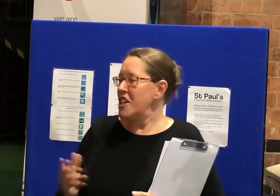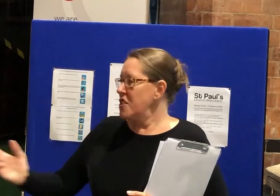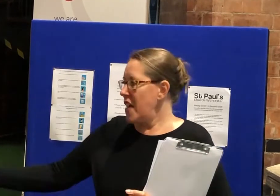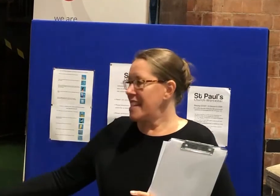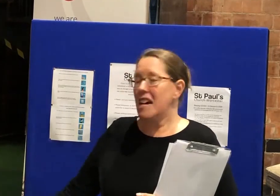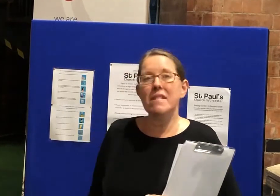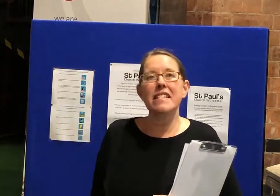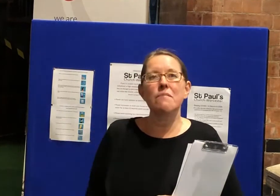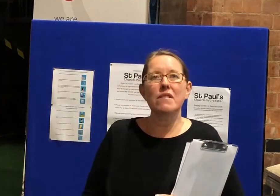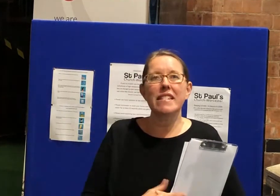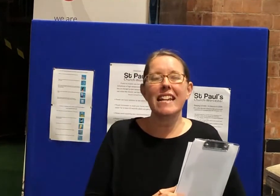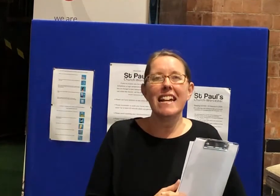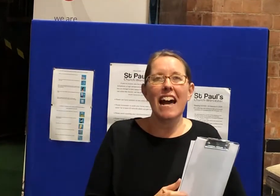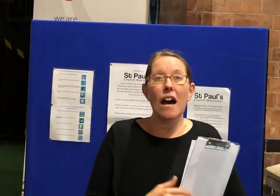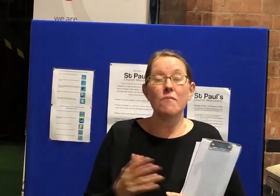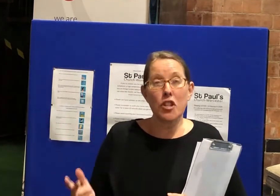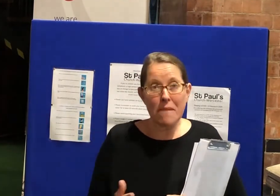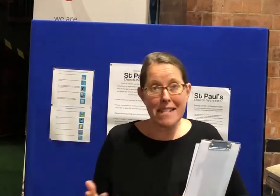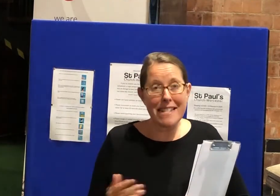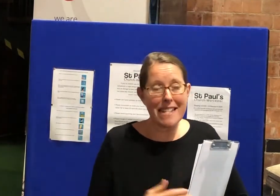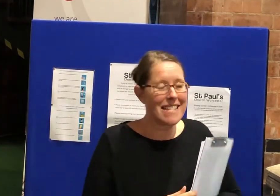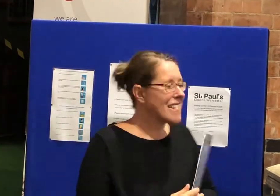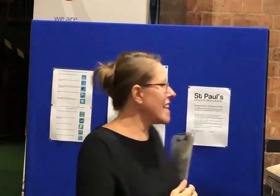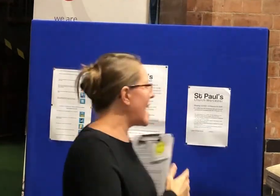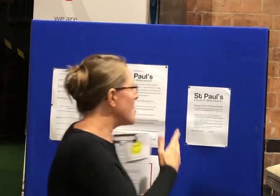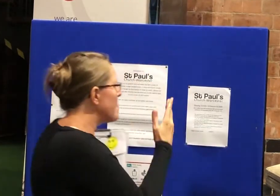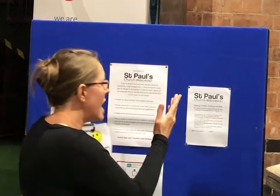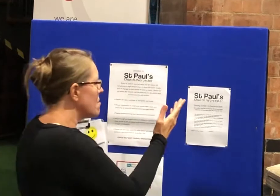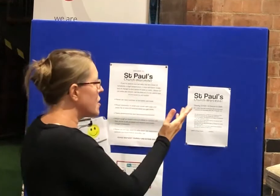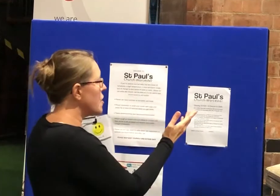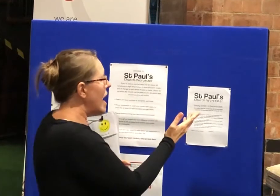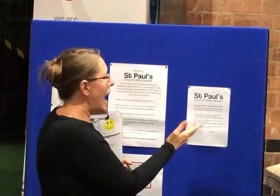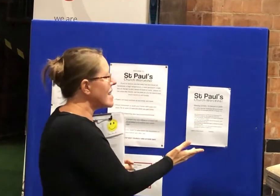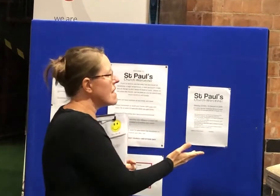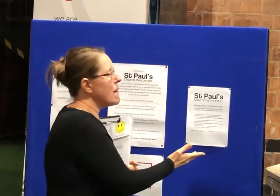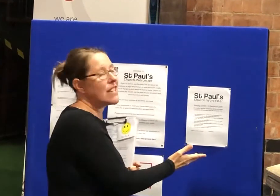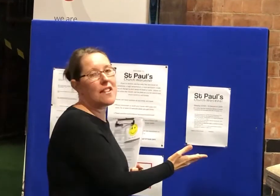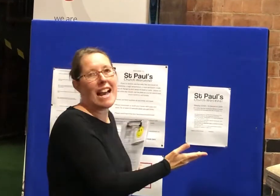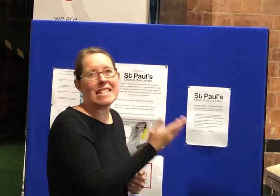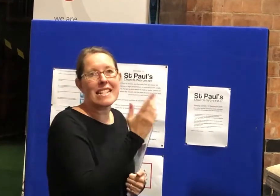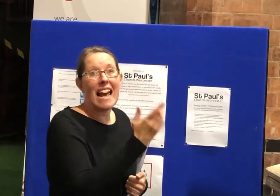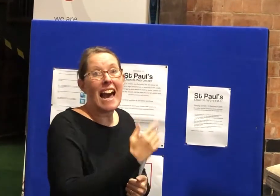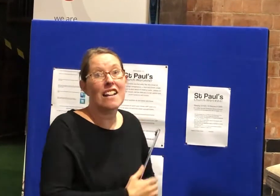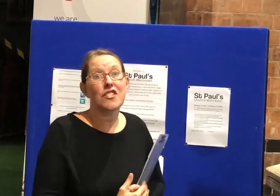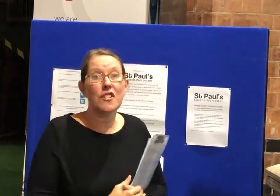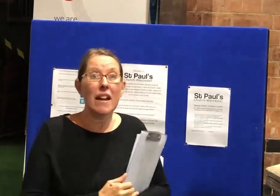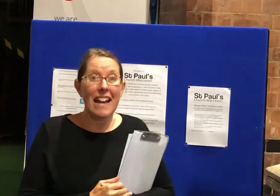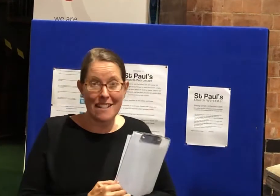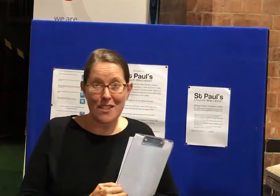You'll then come into the building 2m distancing and you'll be able to anti-back your hands as you enter